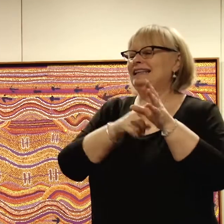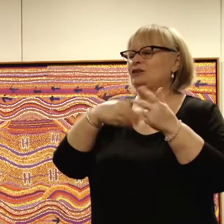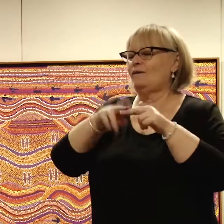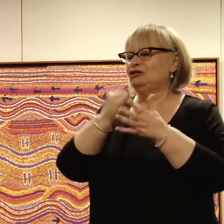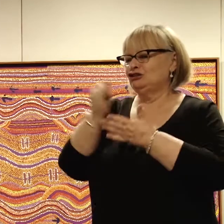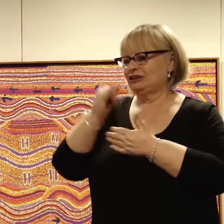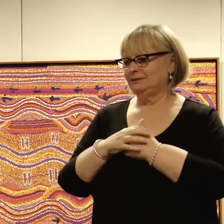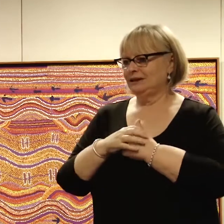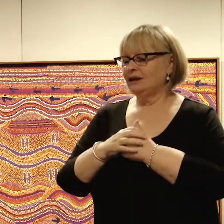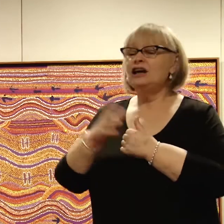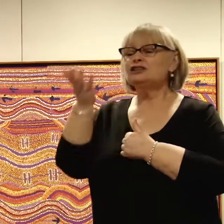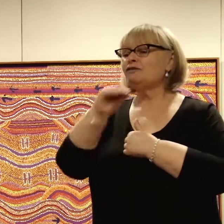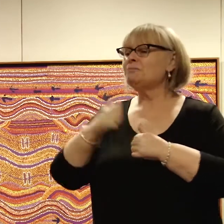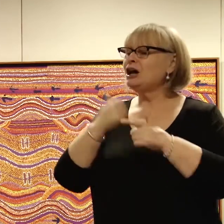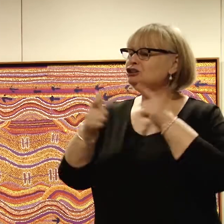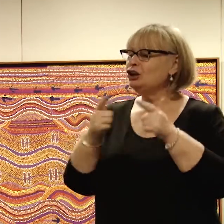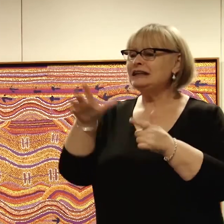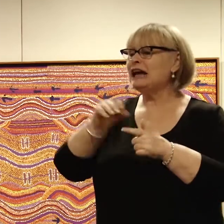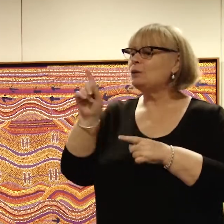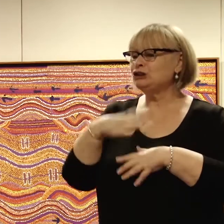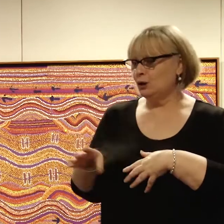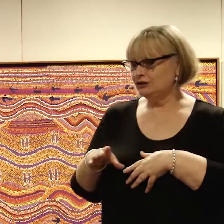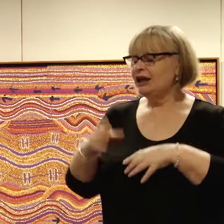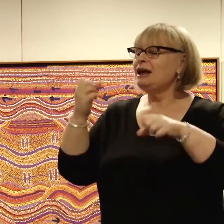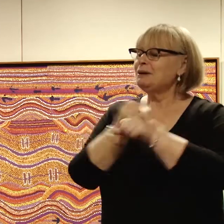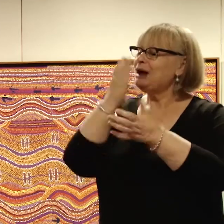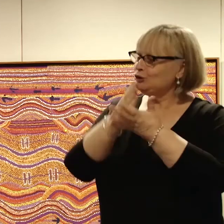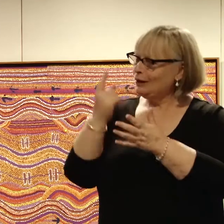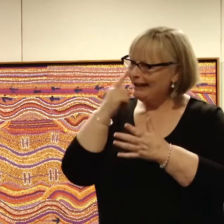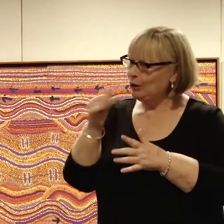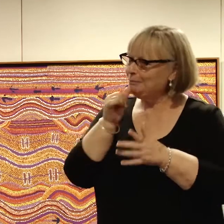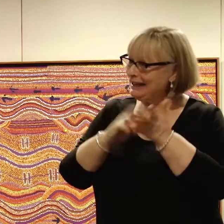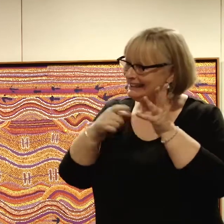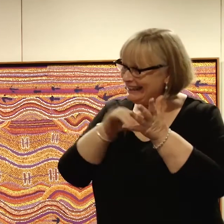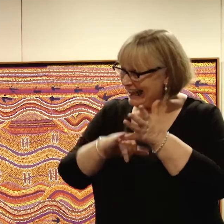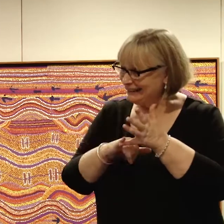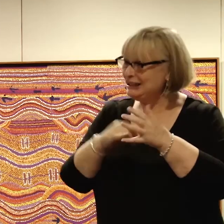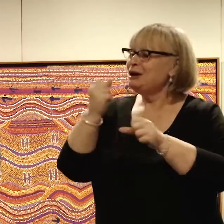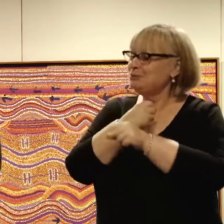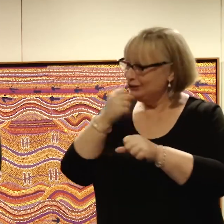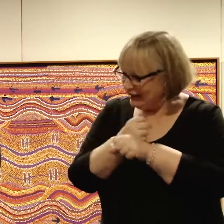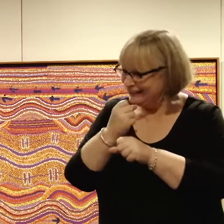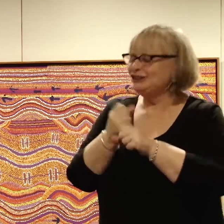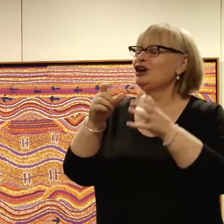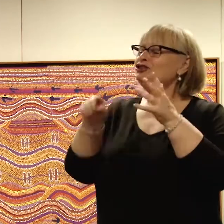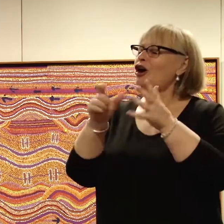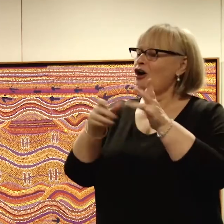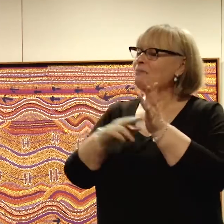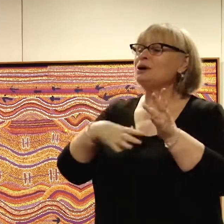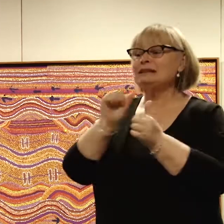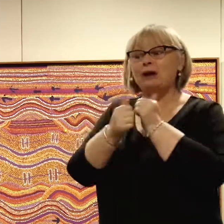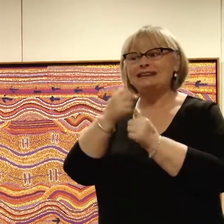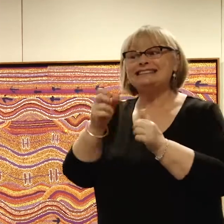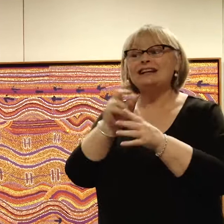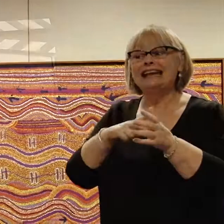So take what you will from my journey. But above all, make sure you go and visit BeernutsProductions.com because a brother still needs to eat. Thank you very much.